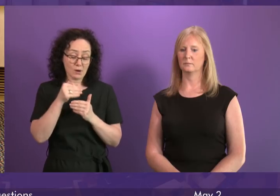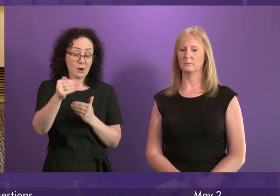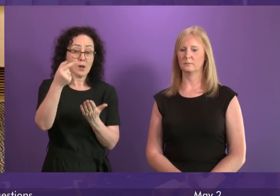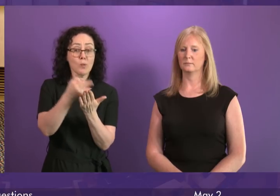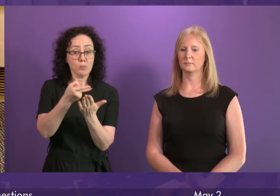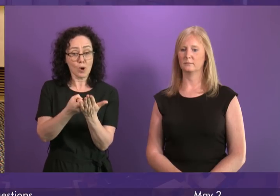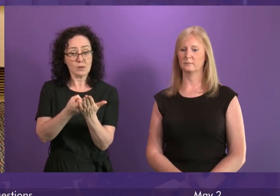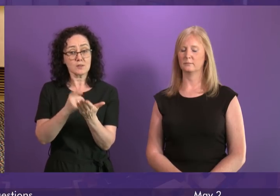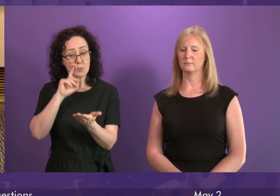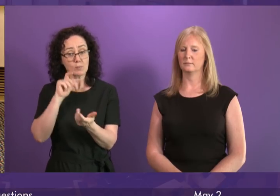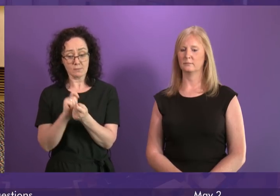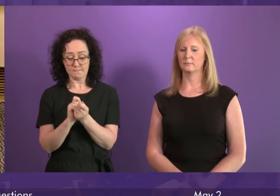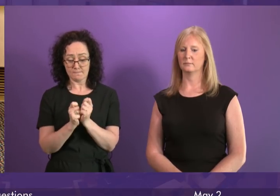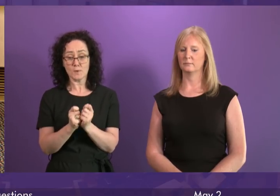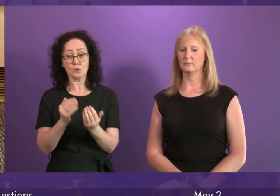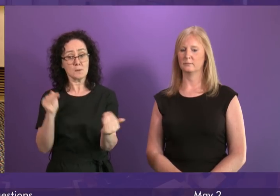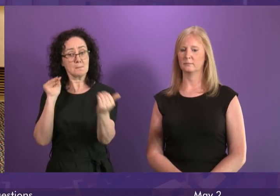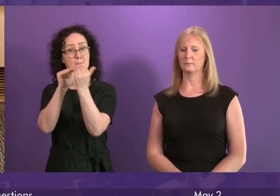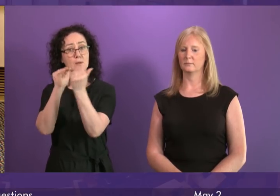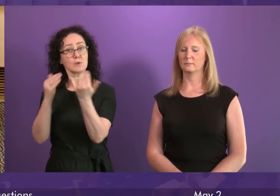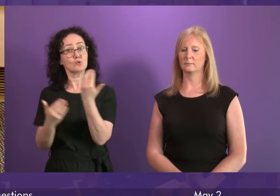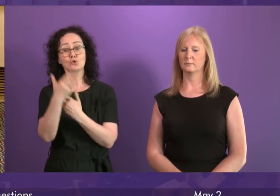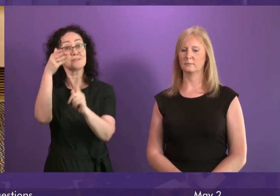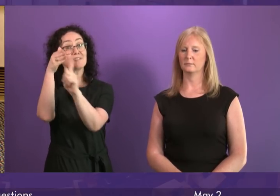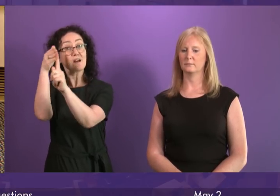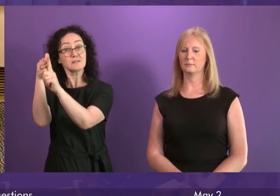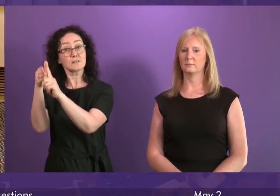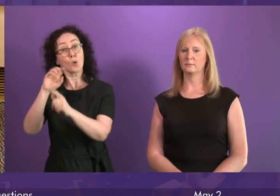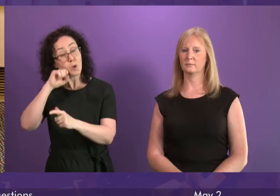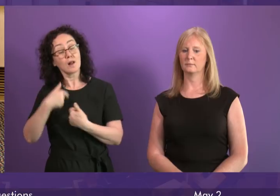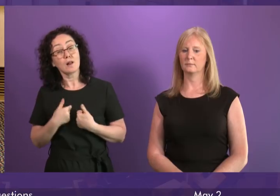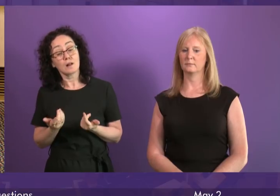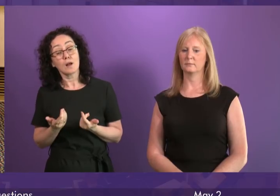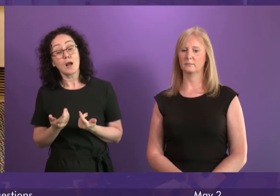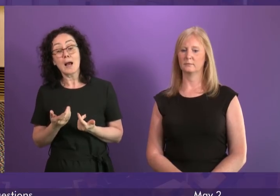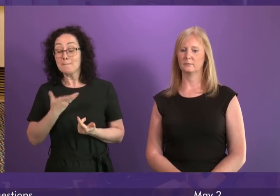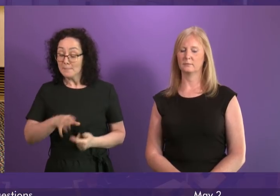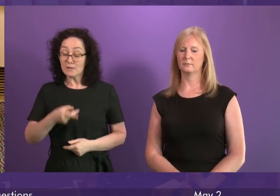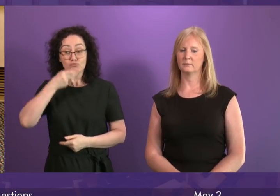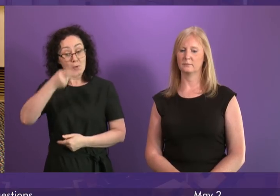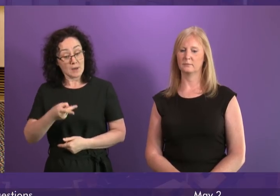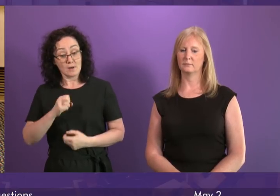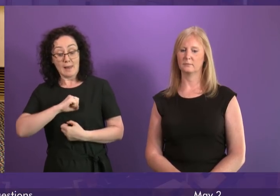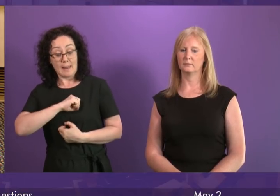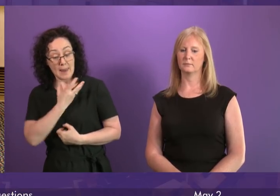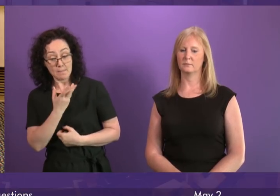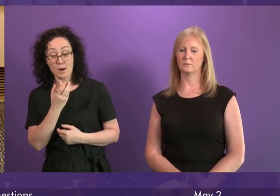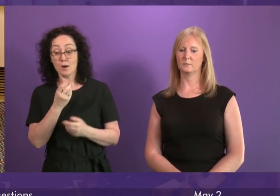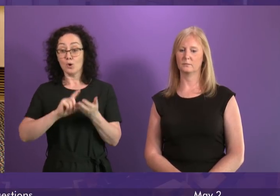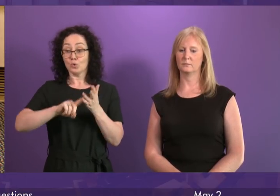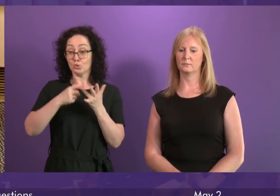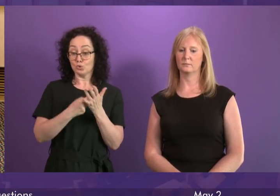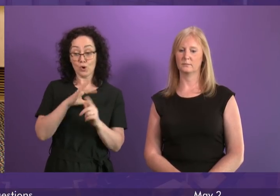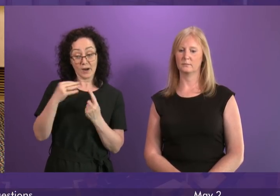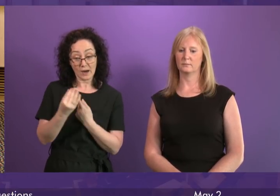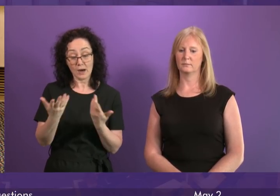targets this is a responsibility for all of us and I say to the Tories as I've said to Labour we all have to step up to the plate on this and people